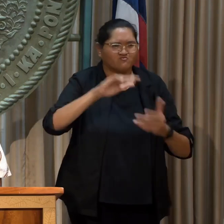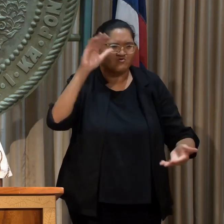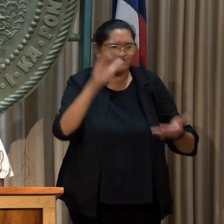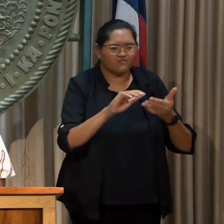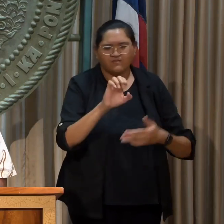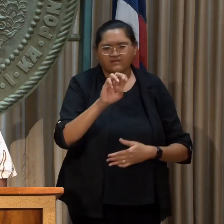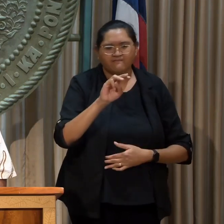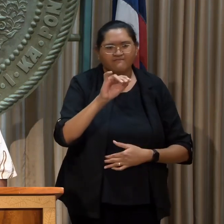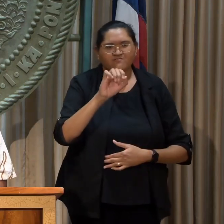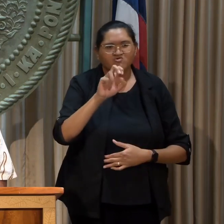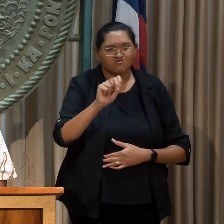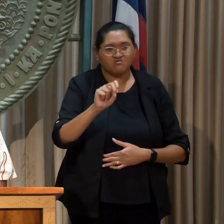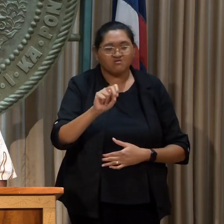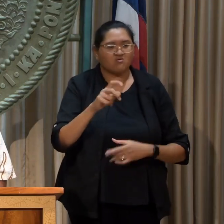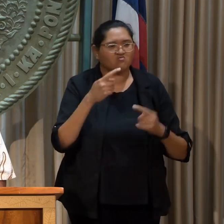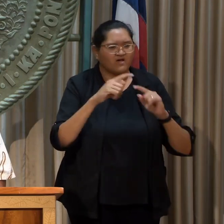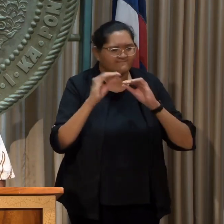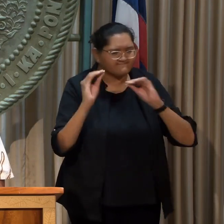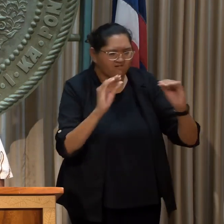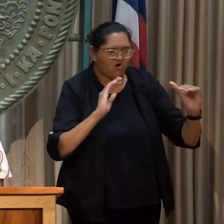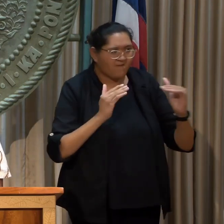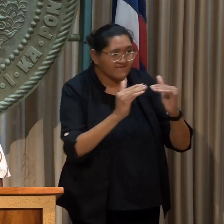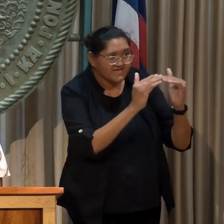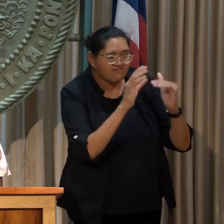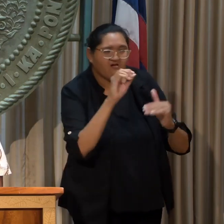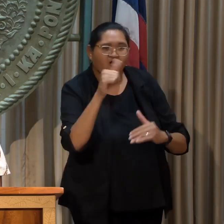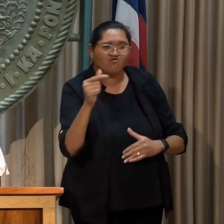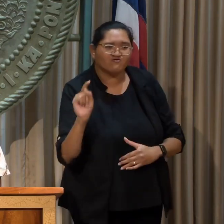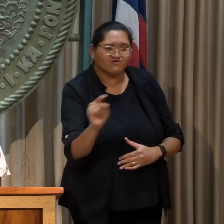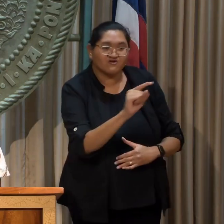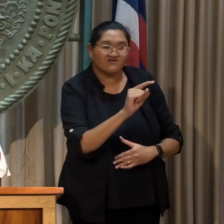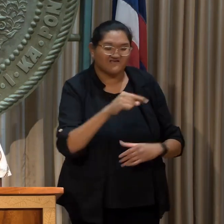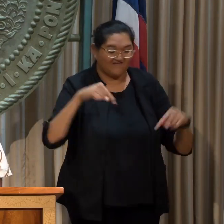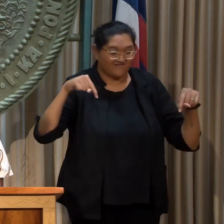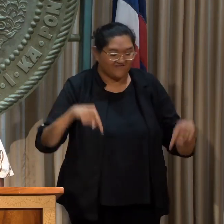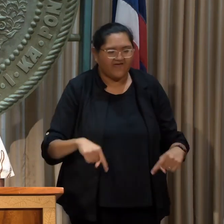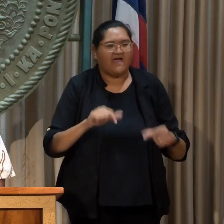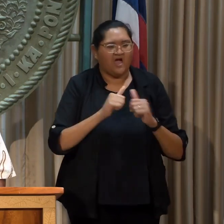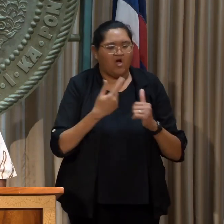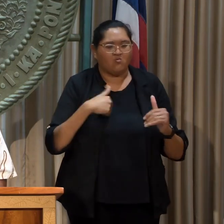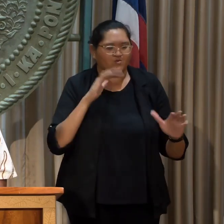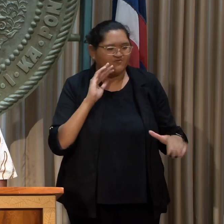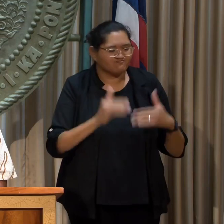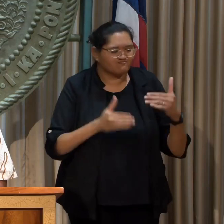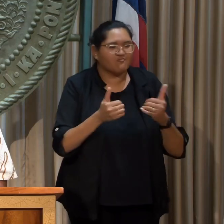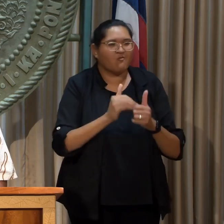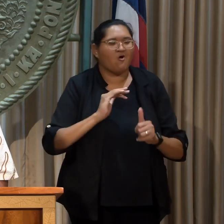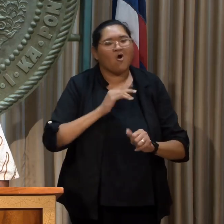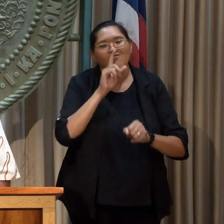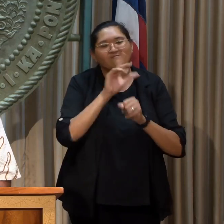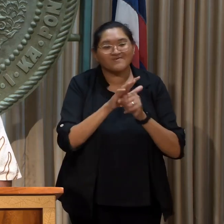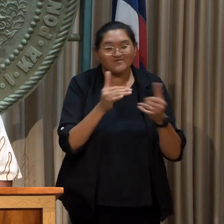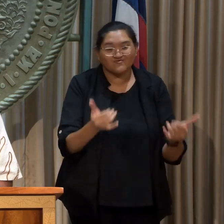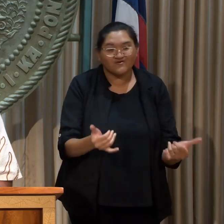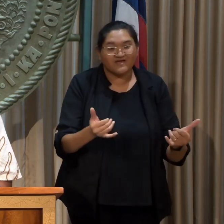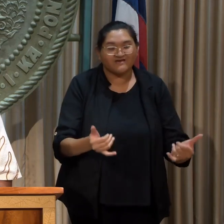emissions and educate our peers and others. this is how we follow through with the commitment being made today.